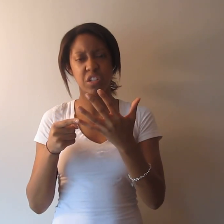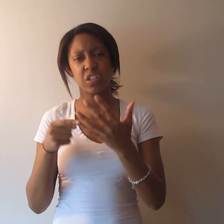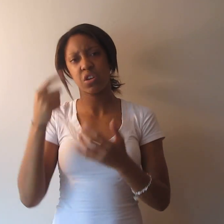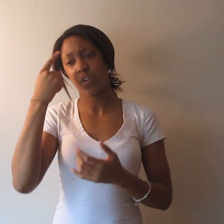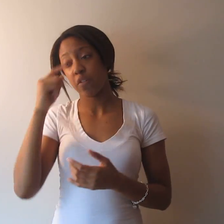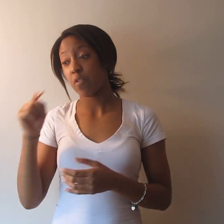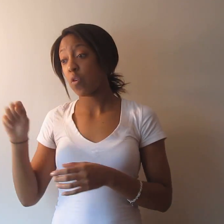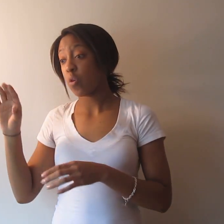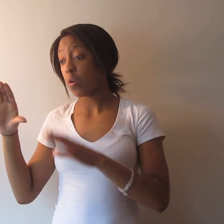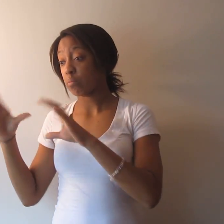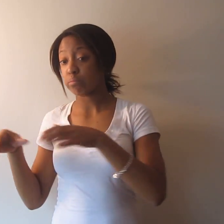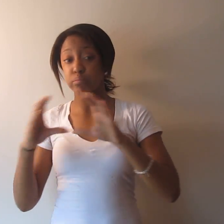barriers.